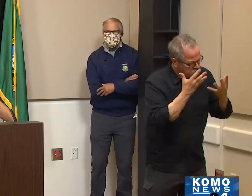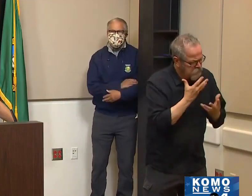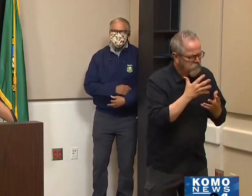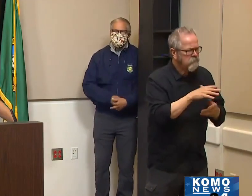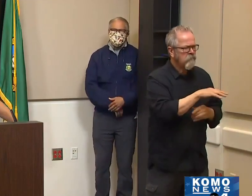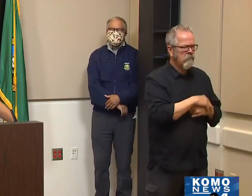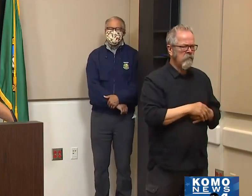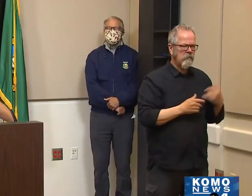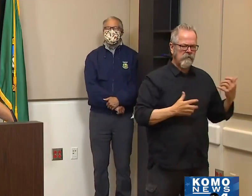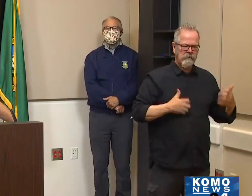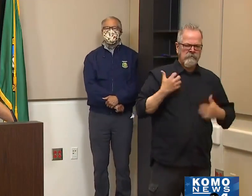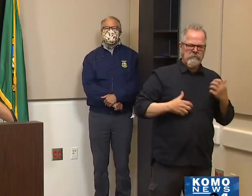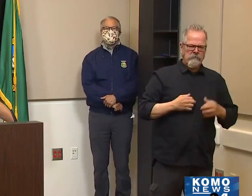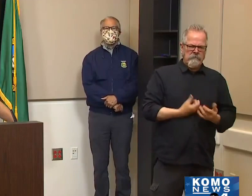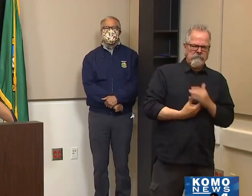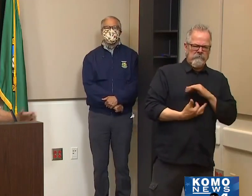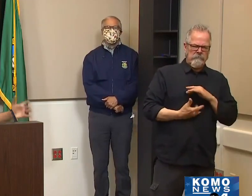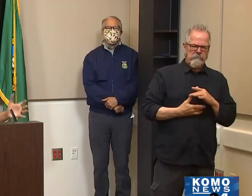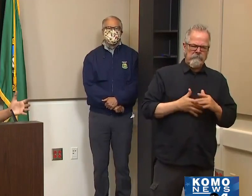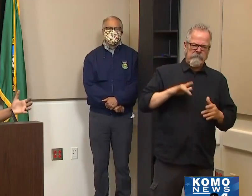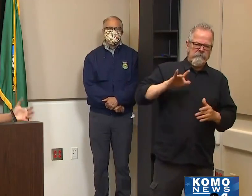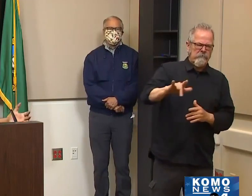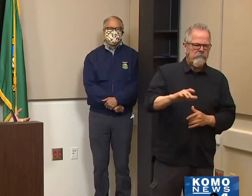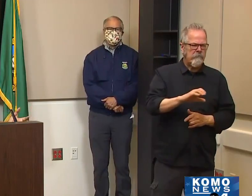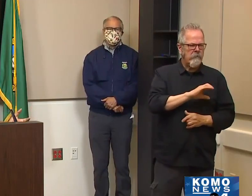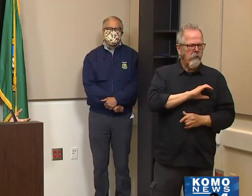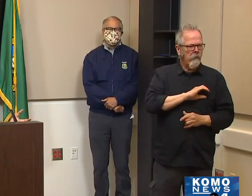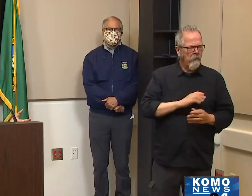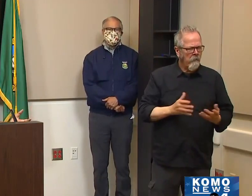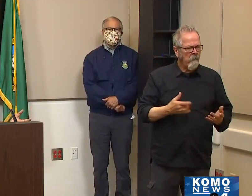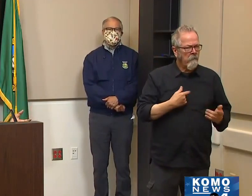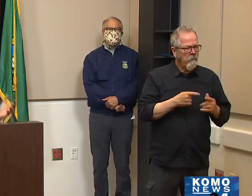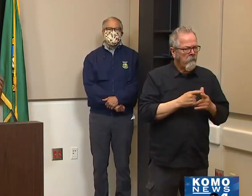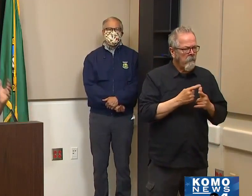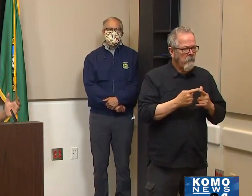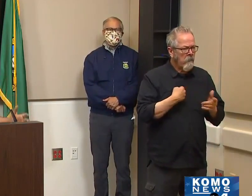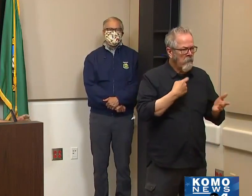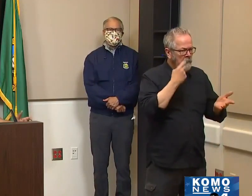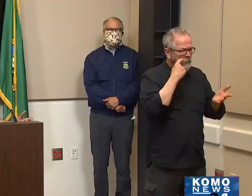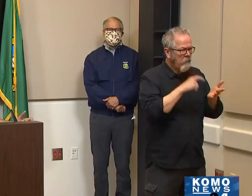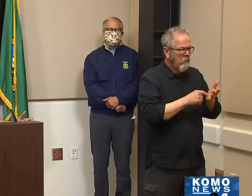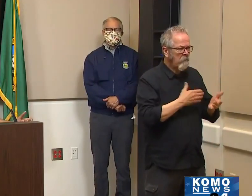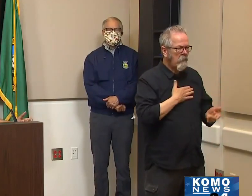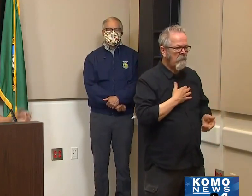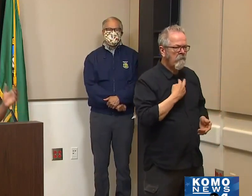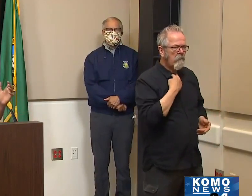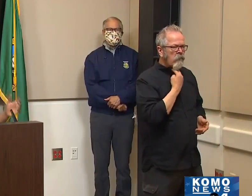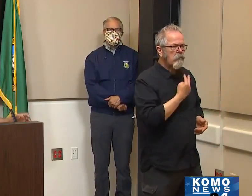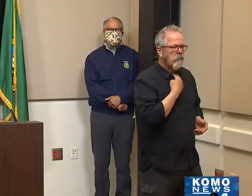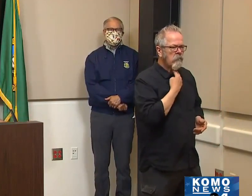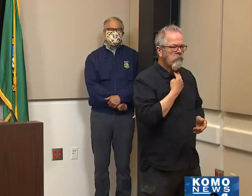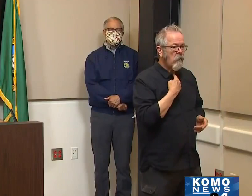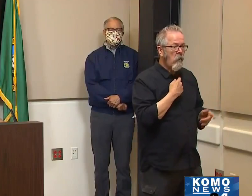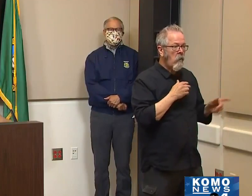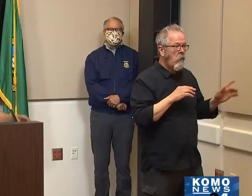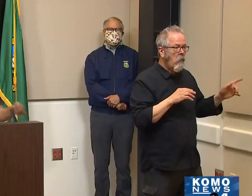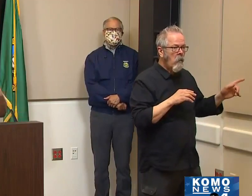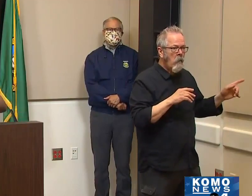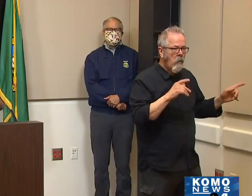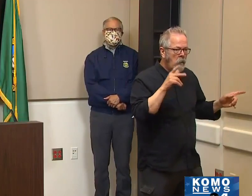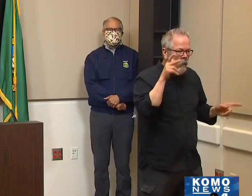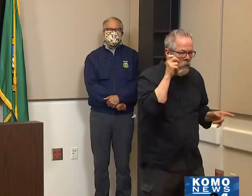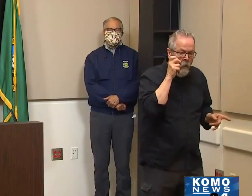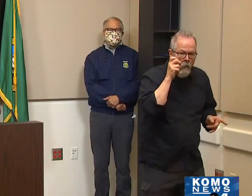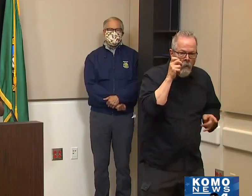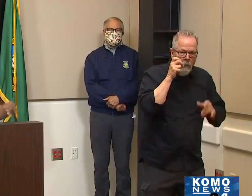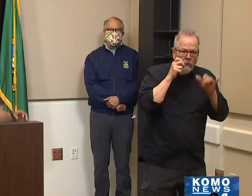They call me uncle. I didn't know that was you. I didn't know that was you. I said, yeah, it's me. So he